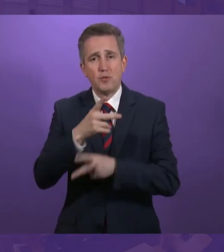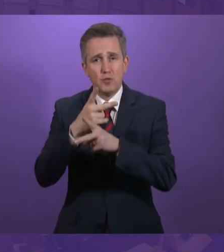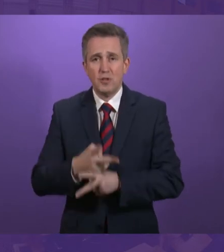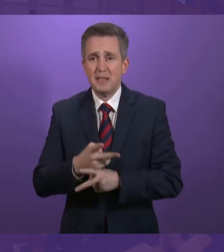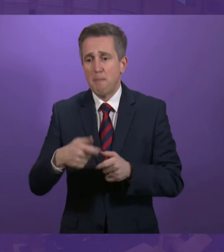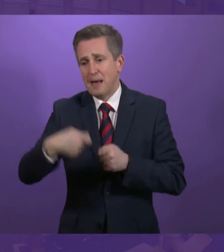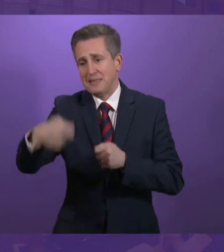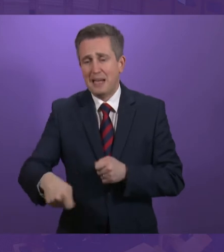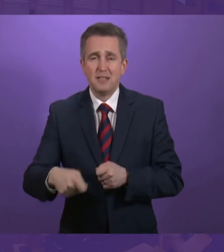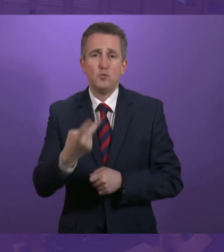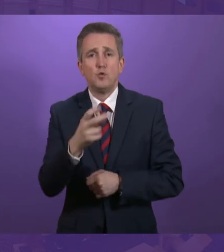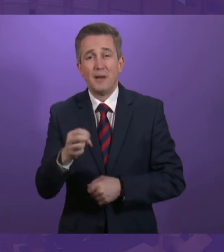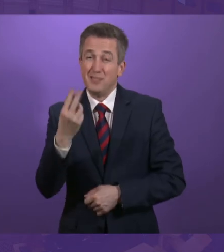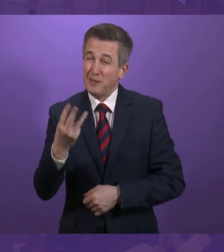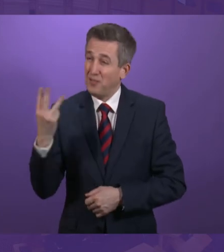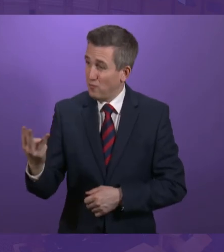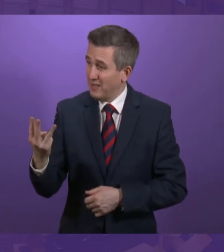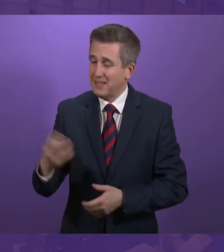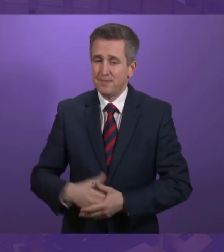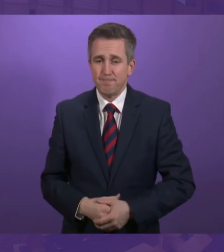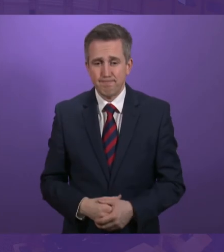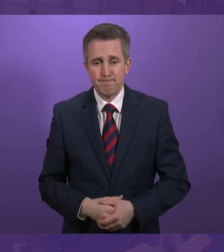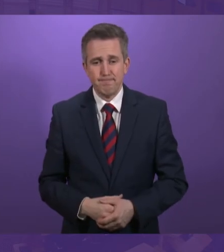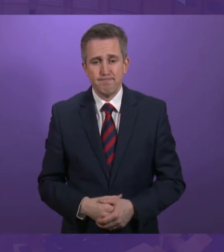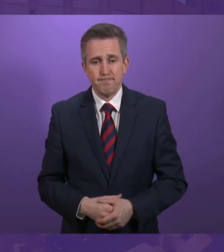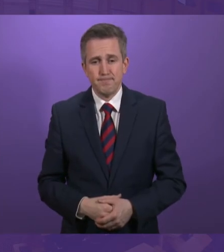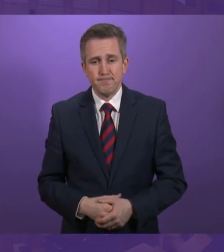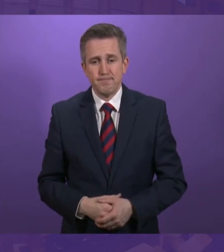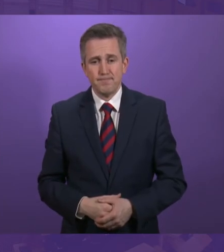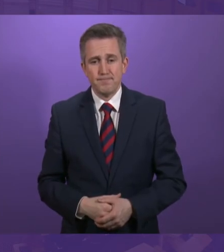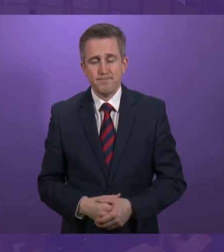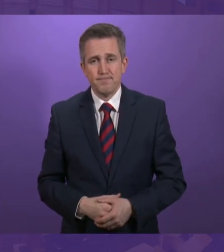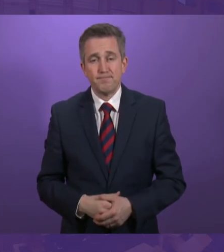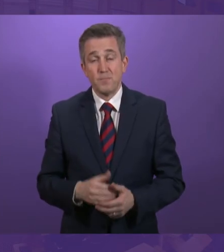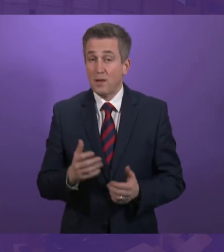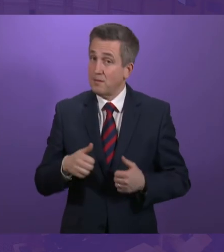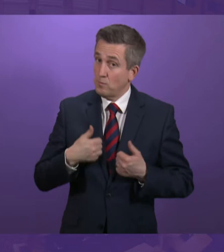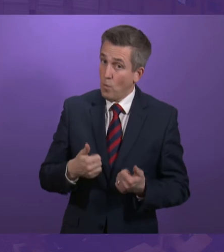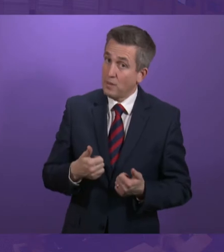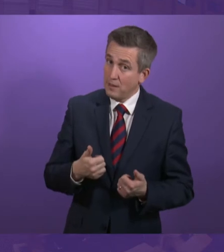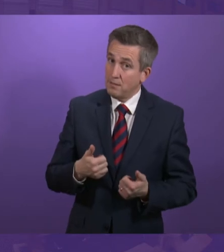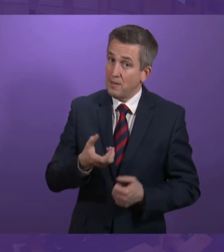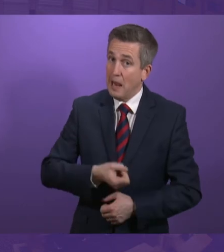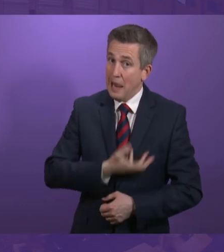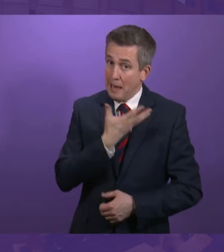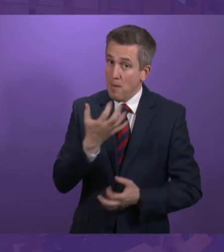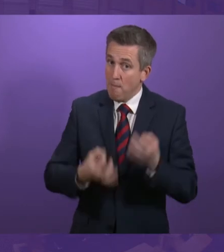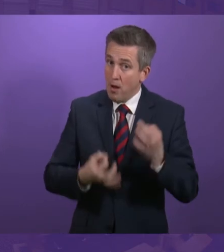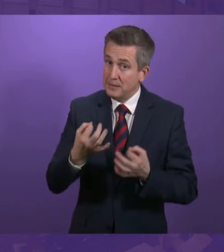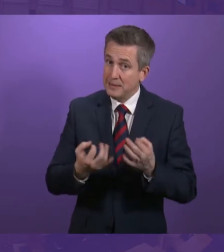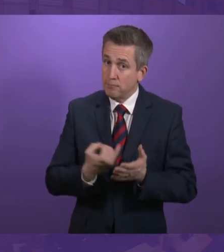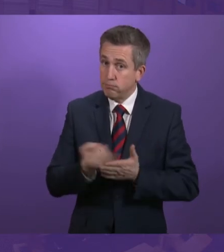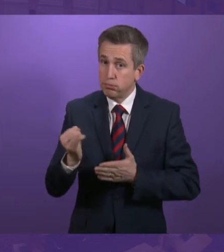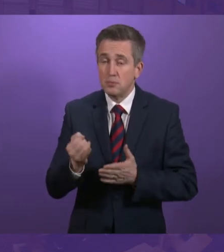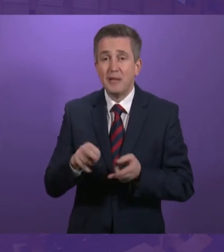three years to 2023? The Cabinet Secretary. Well, what happened this morning was that the Labour Party voted against an increase